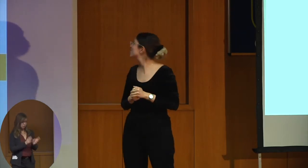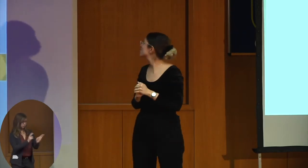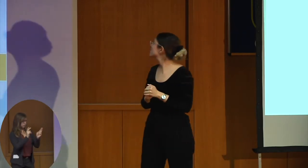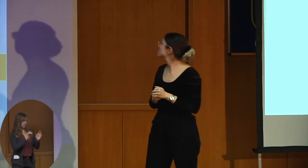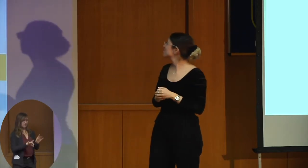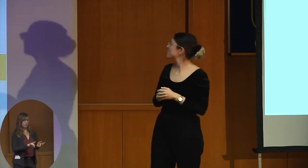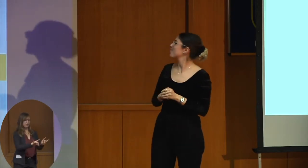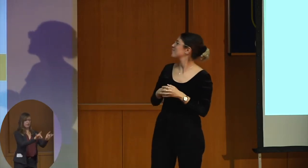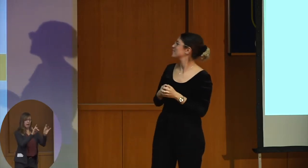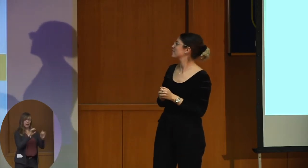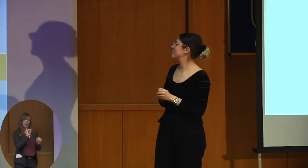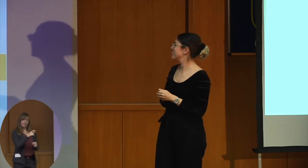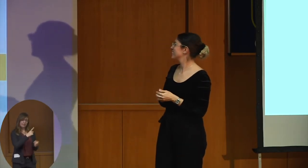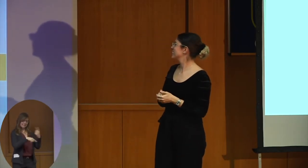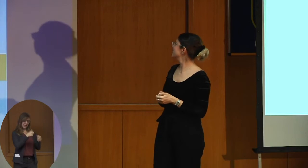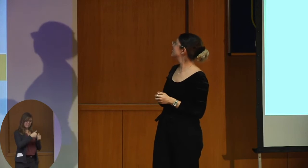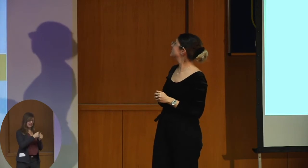and very iconic, they acquire it earlier.